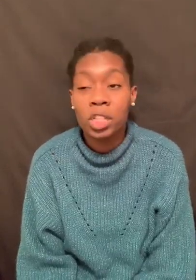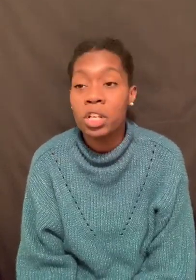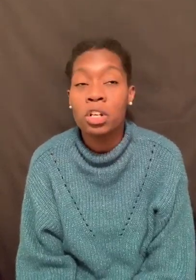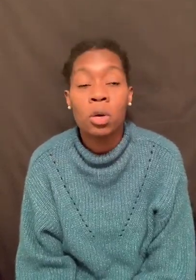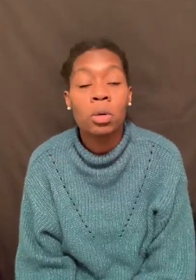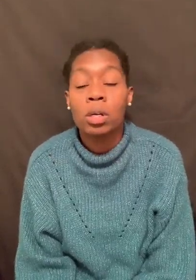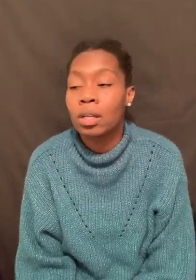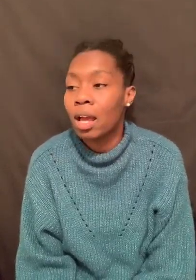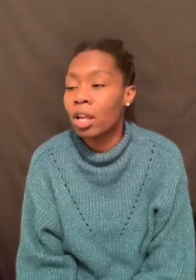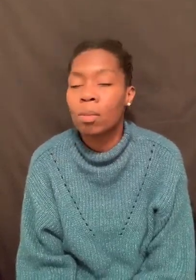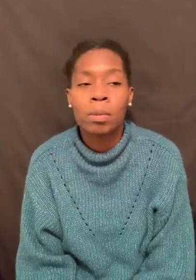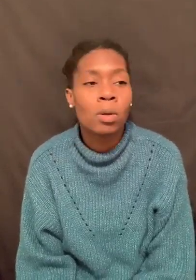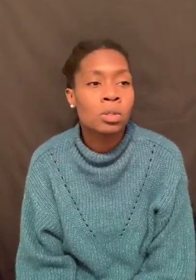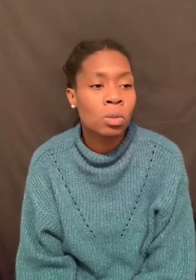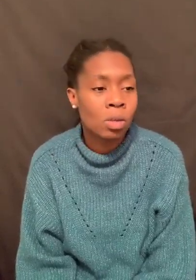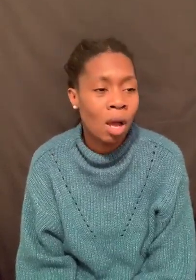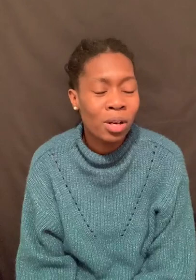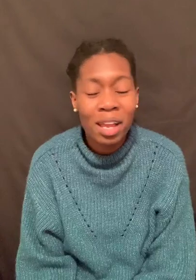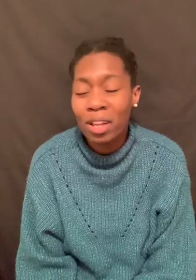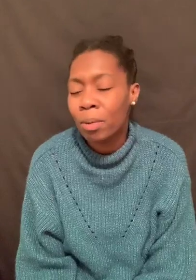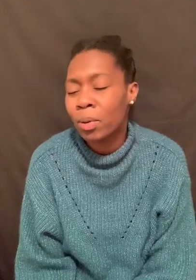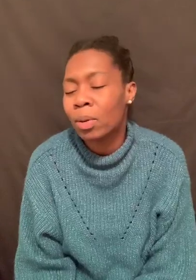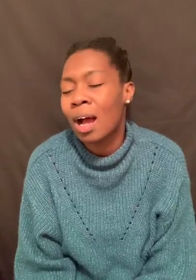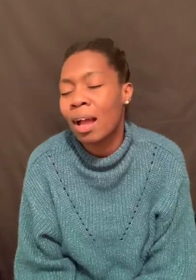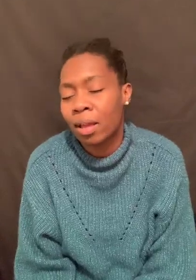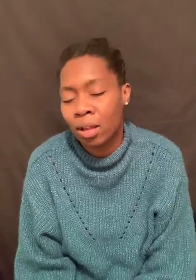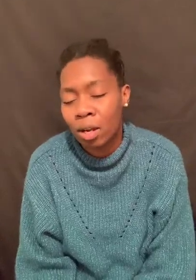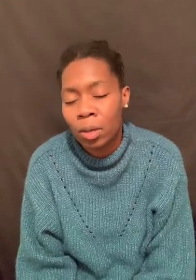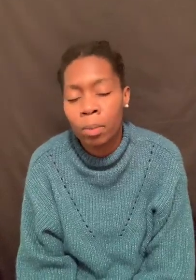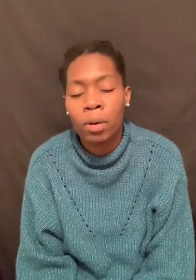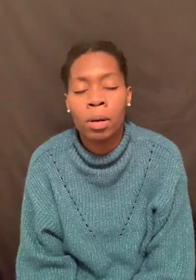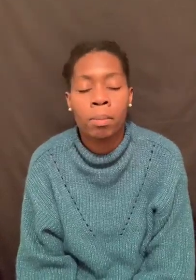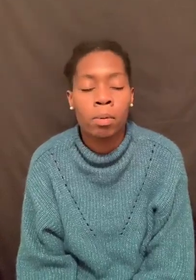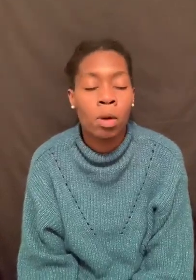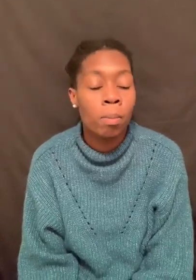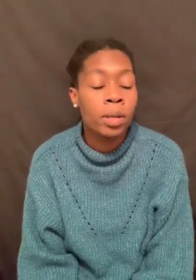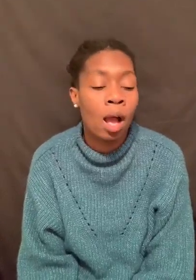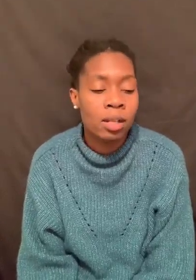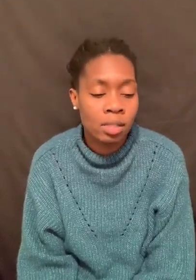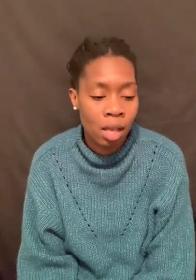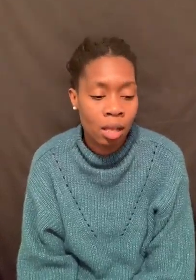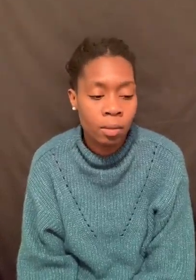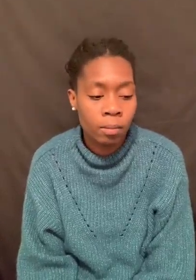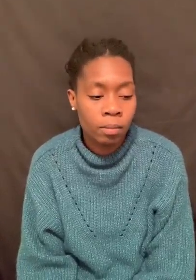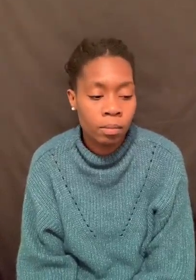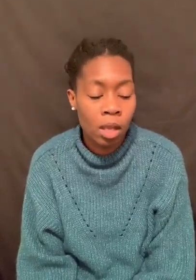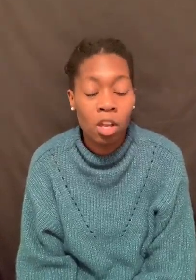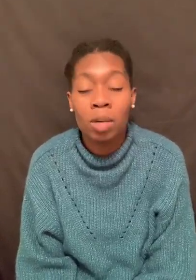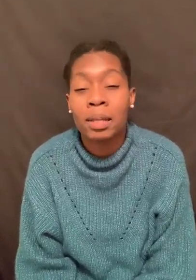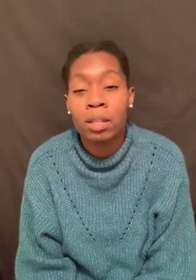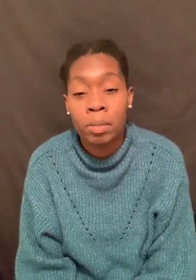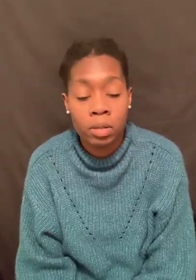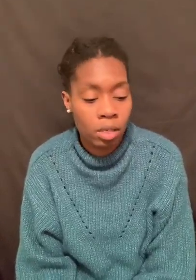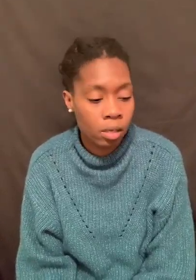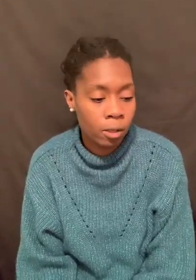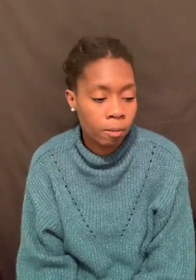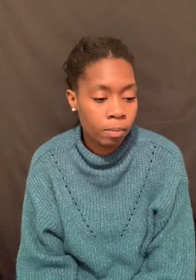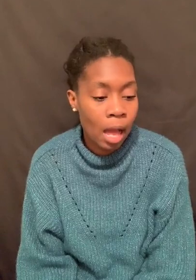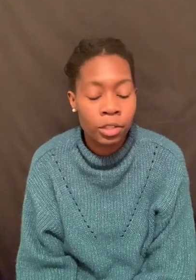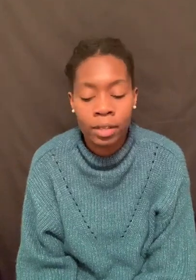Oh, she, you know. Yeah, you're going to promote Snoop Dogg. And you're to promote Kanye. You're going to promote Beyonce. And you're going to play their music at